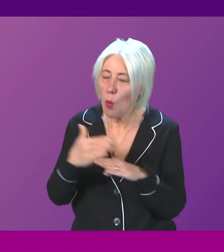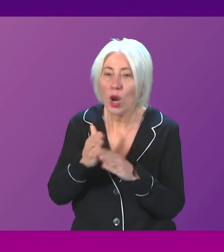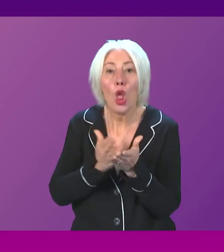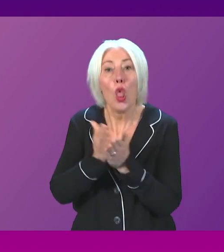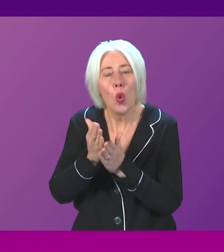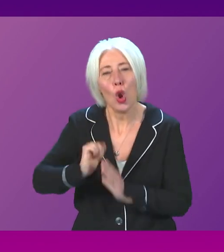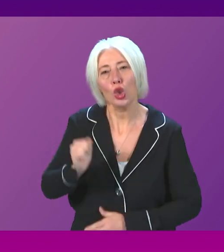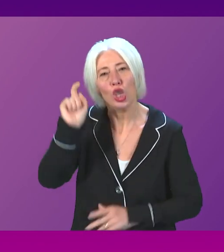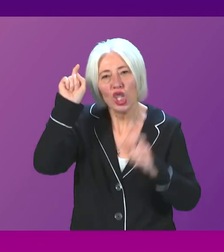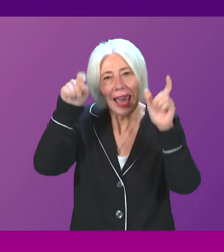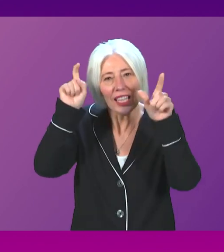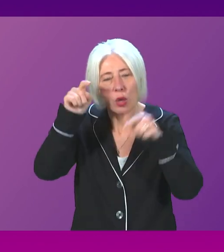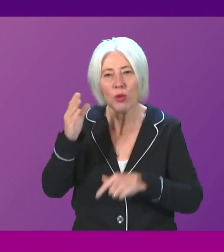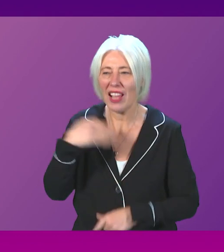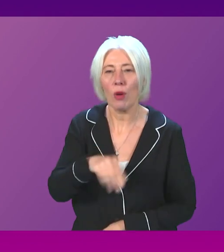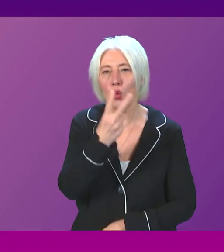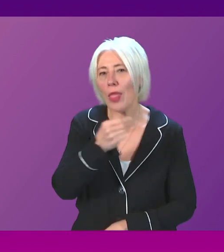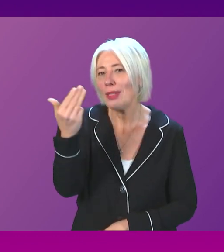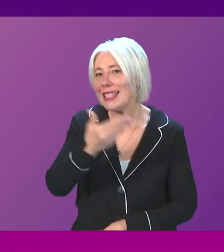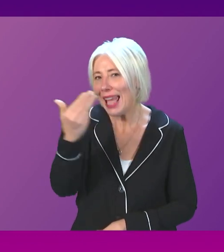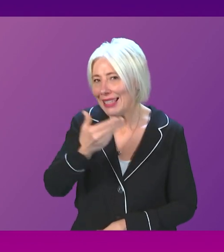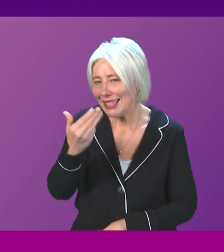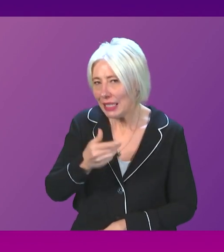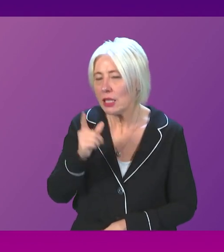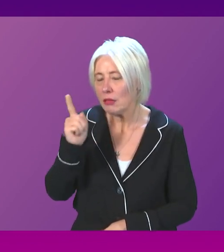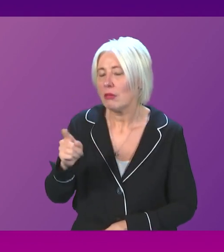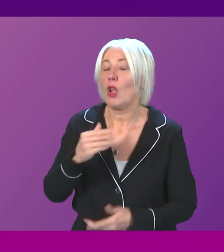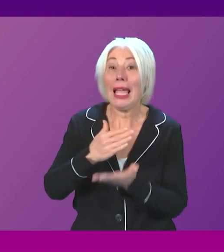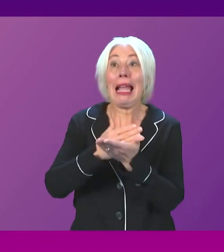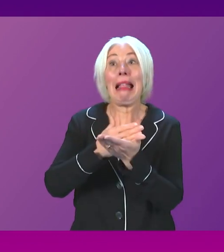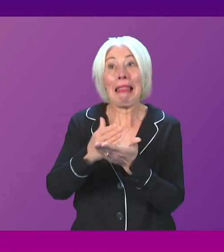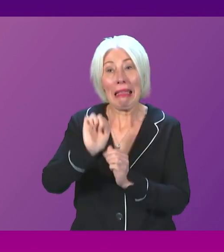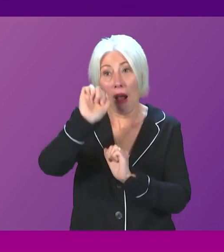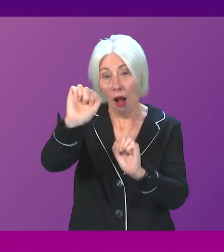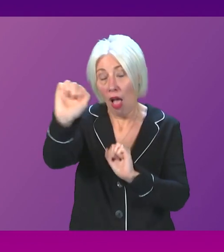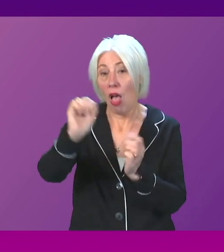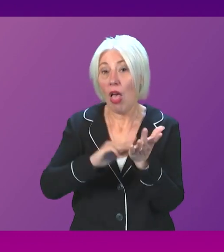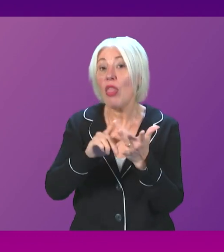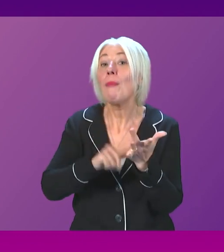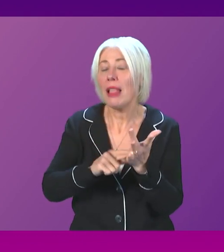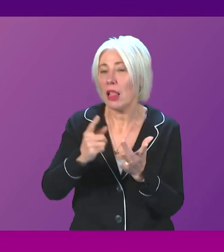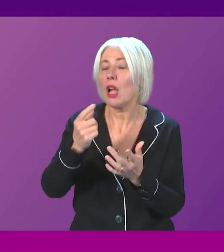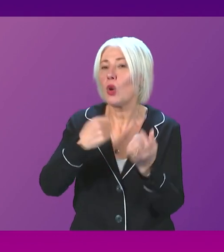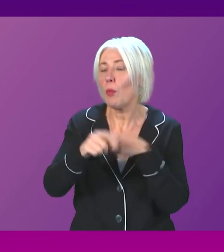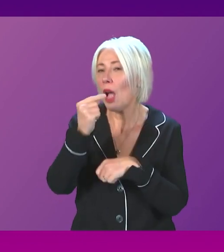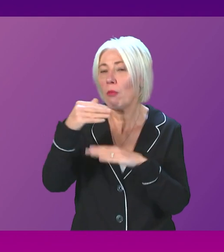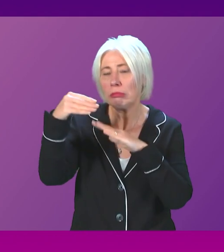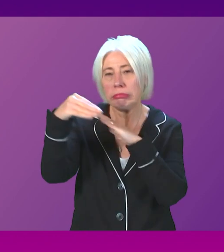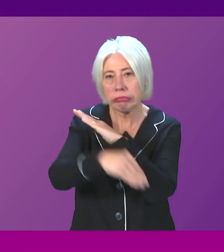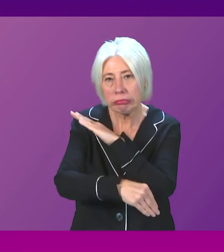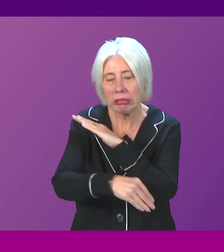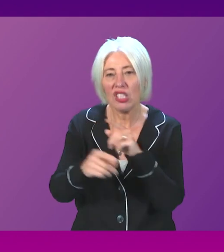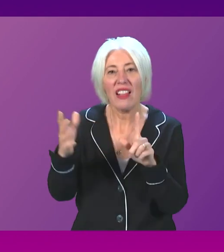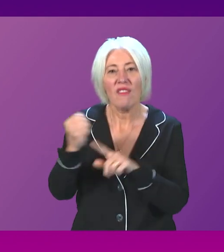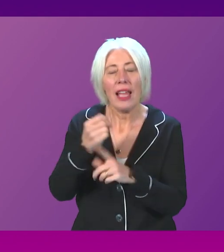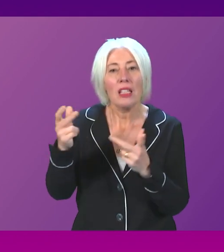Enterprise since 2019, since it first became clear that the company was facing administration to try to find